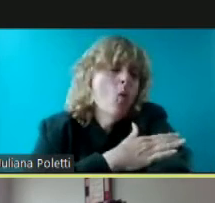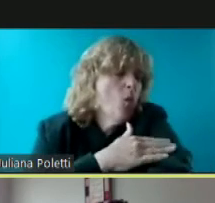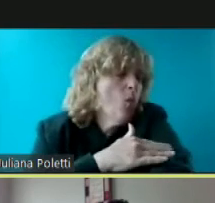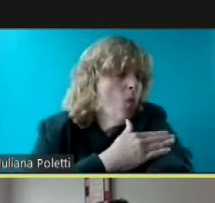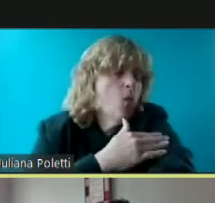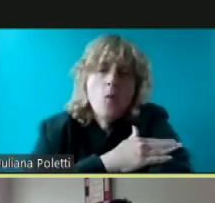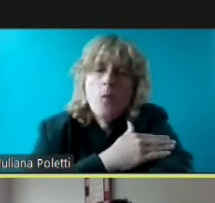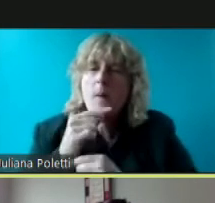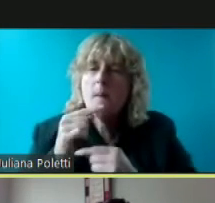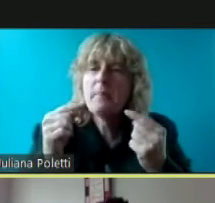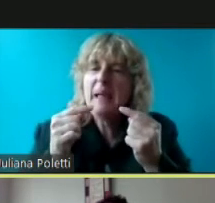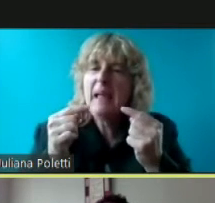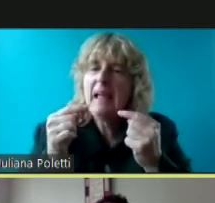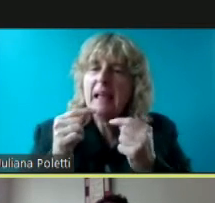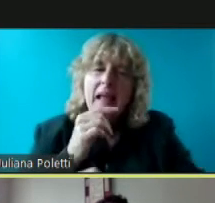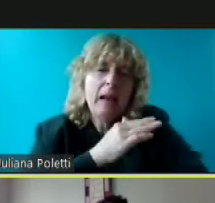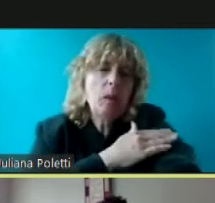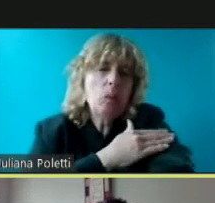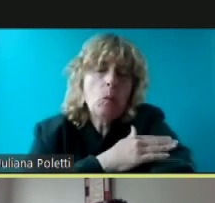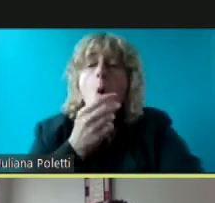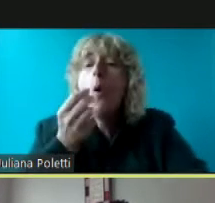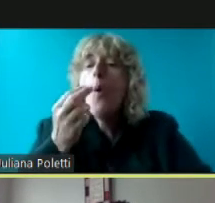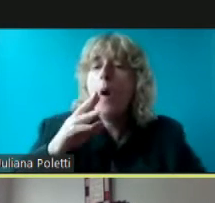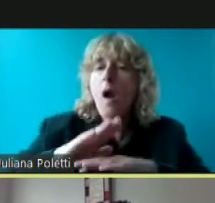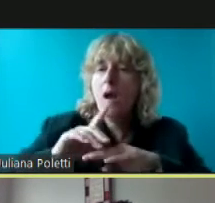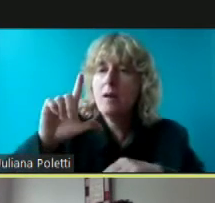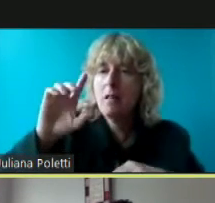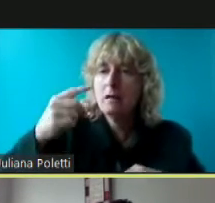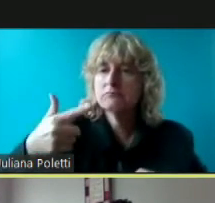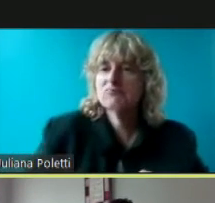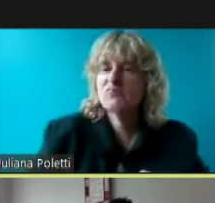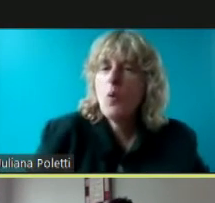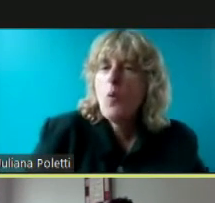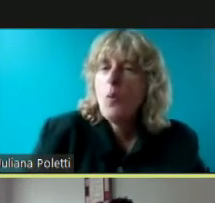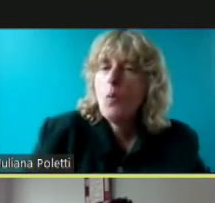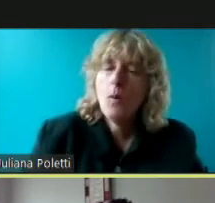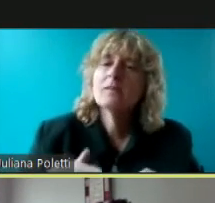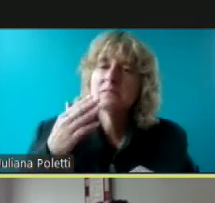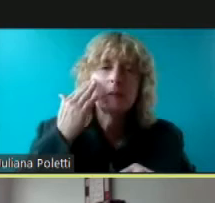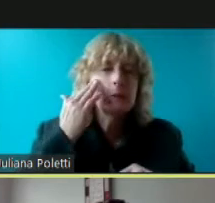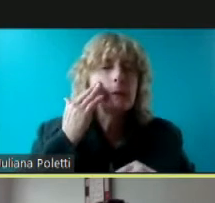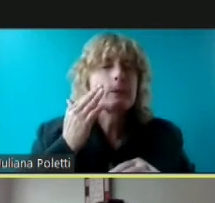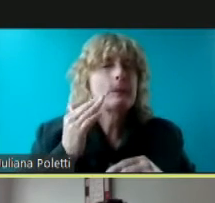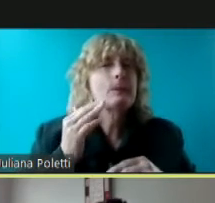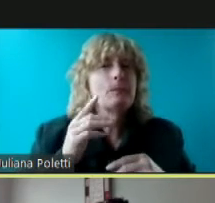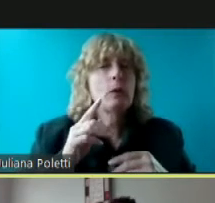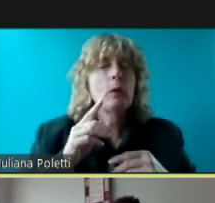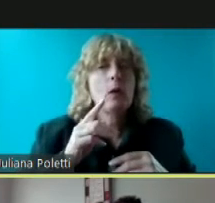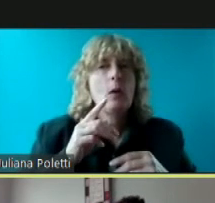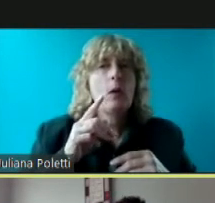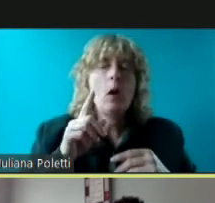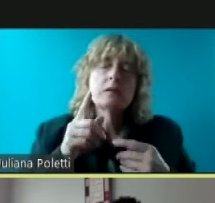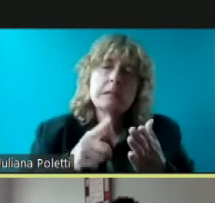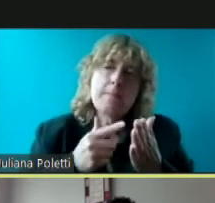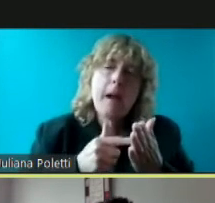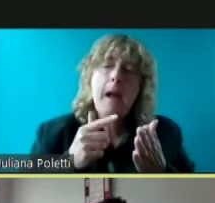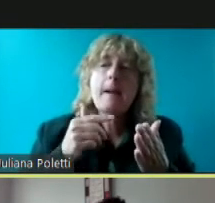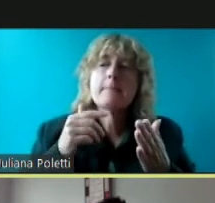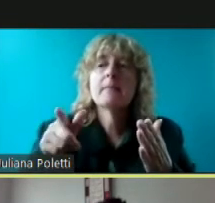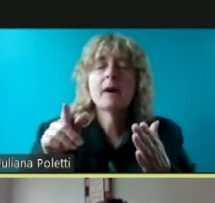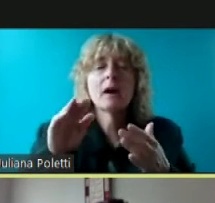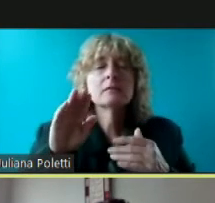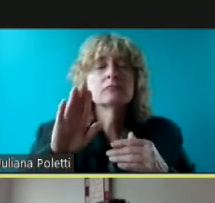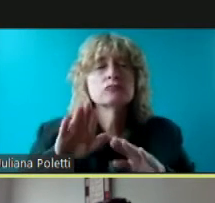sites whether it's in your thigh or in your arm and i'm sure you guys remember them talking about being tired that child being